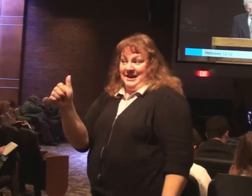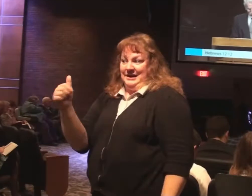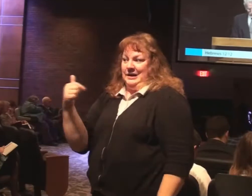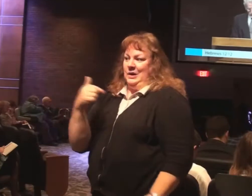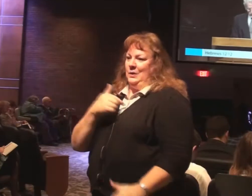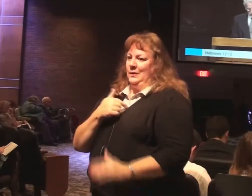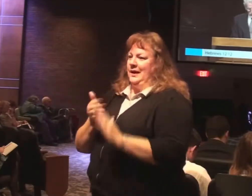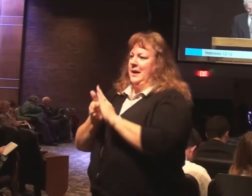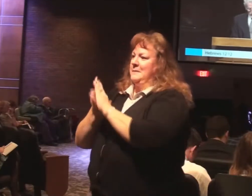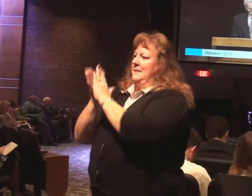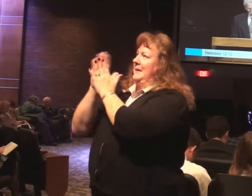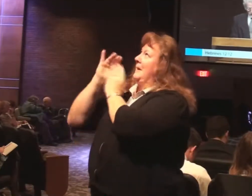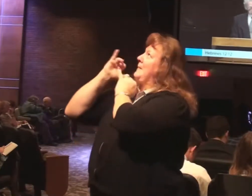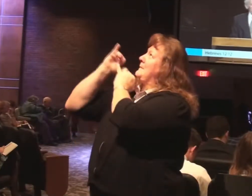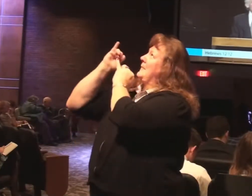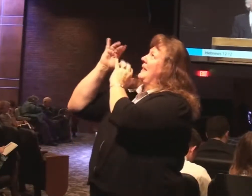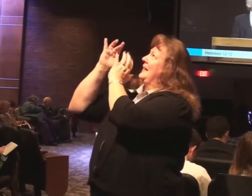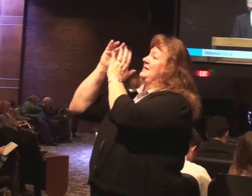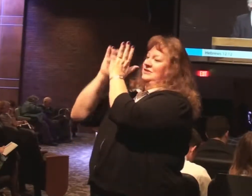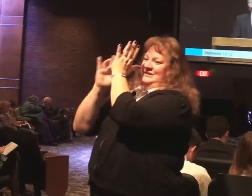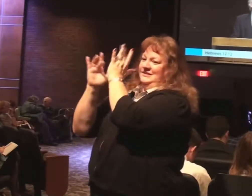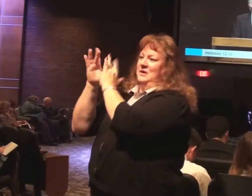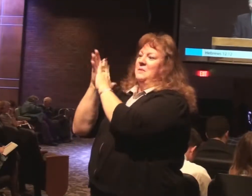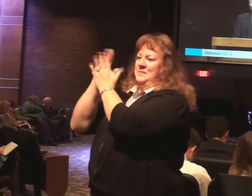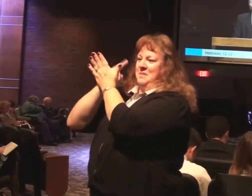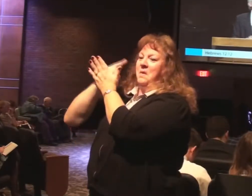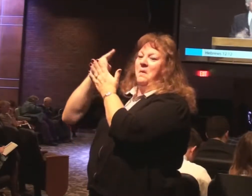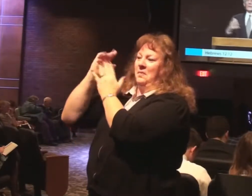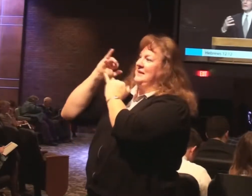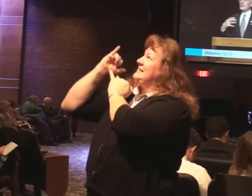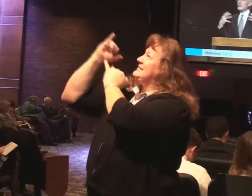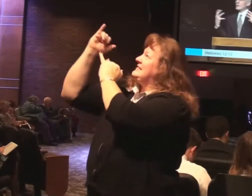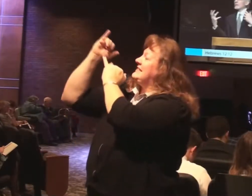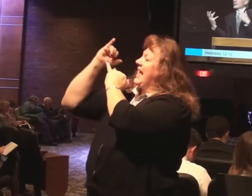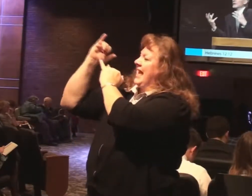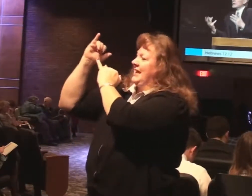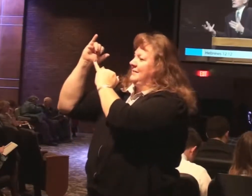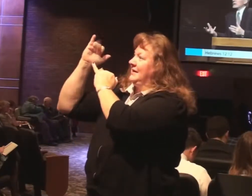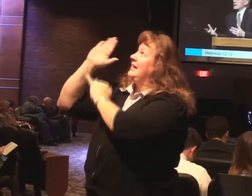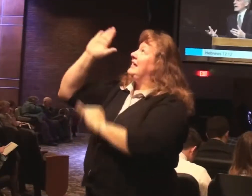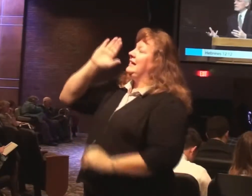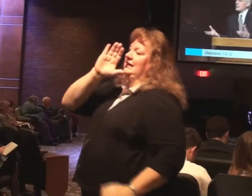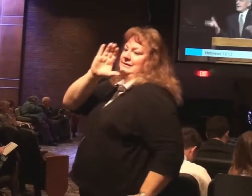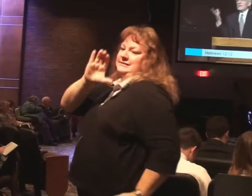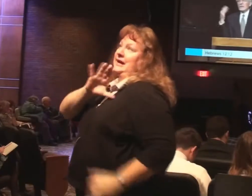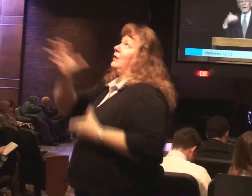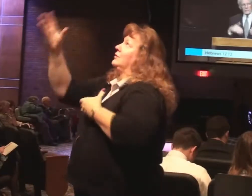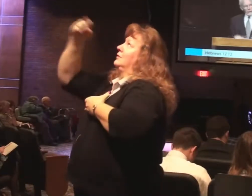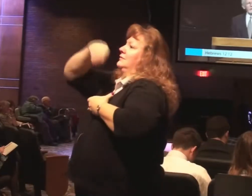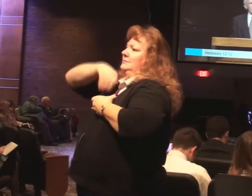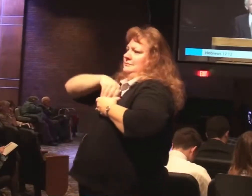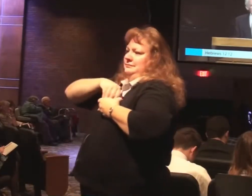holiness. At end of verse 11, we might produce the fruit of peace and righteousness